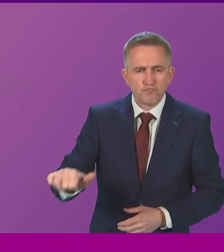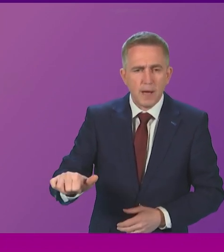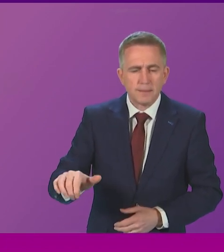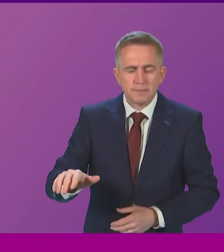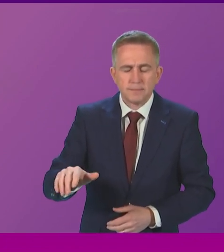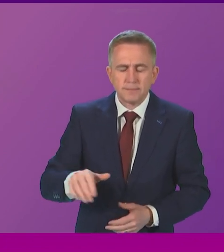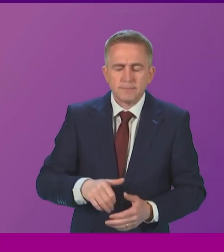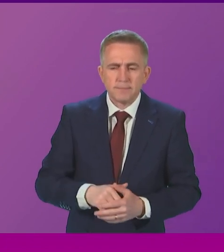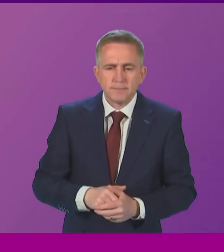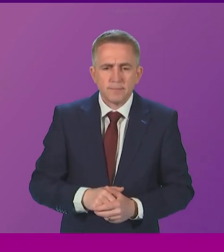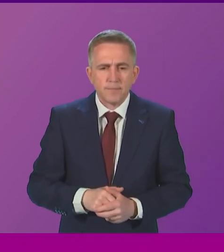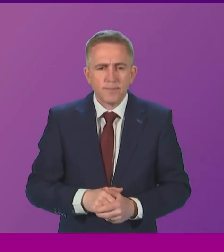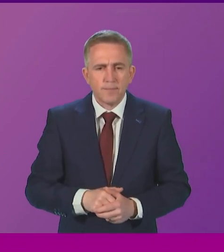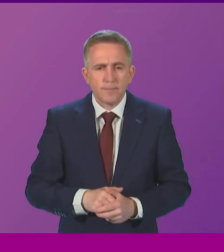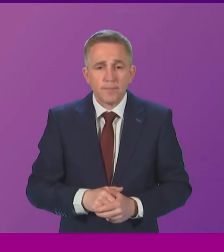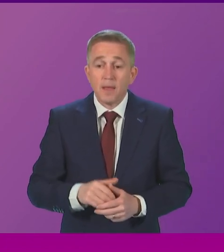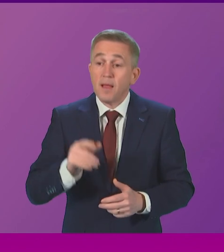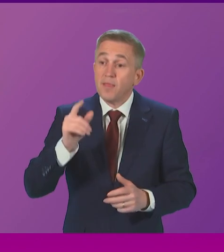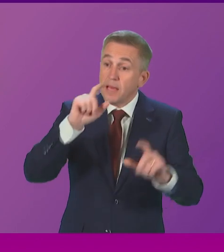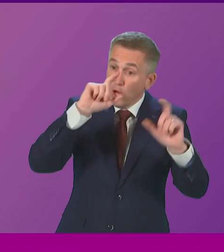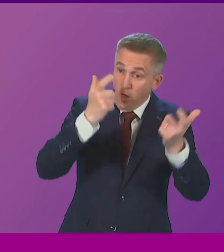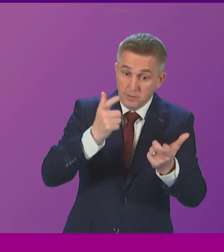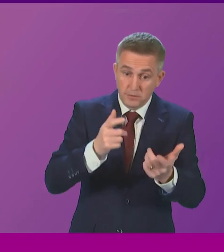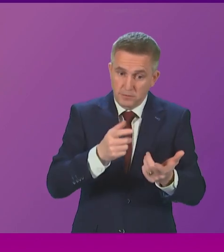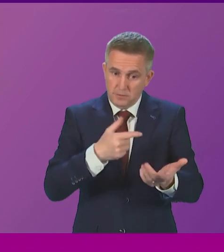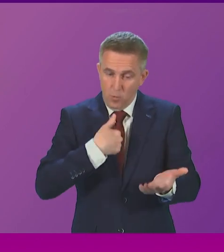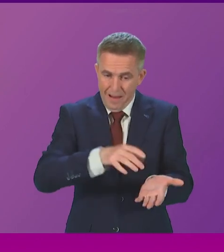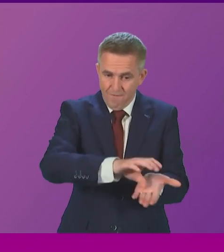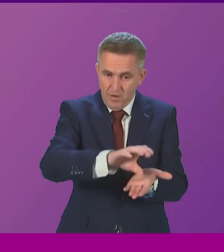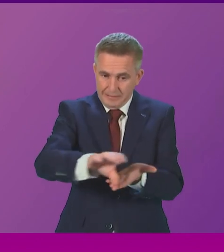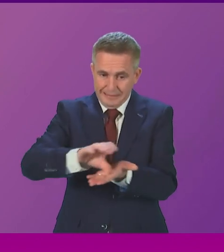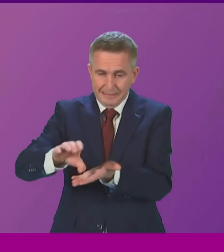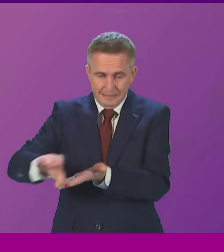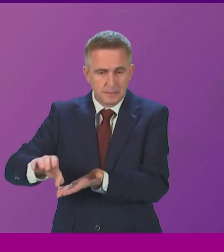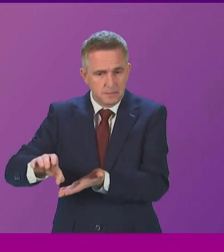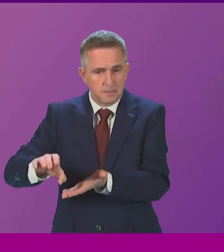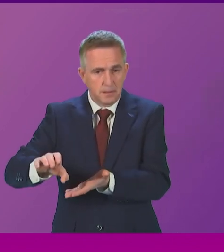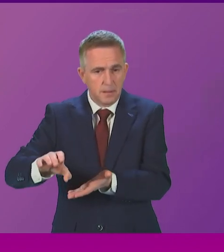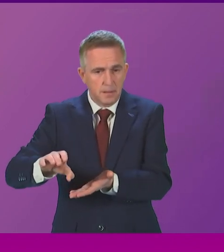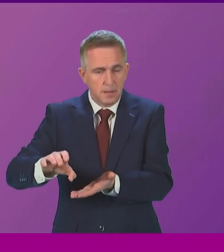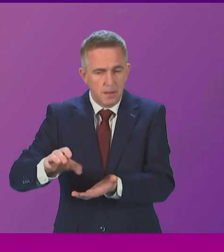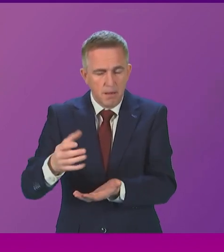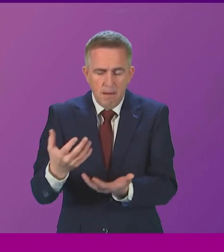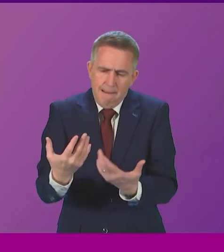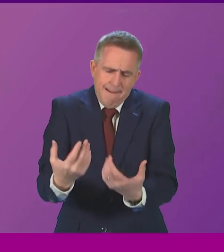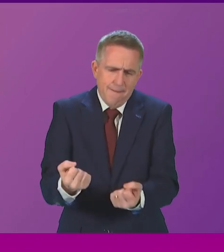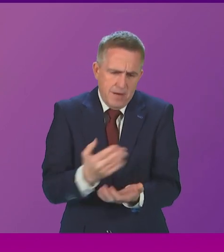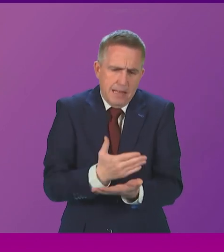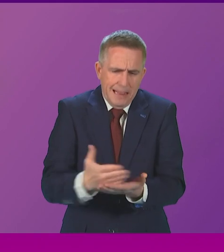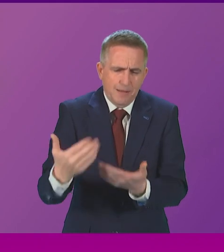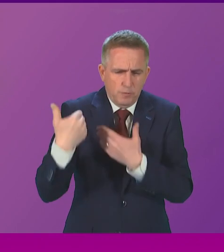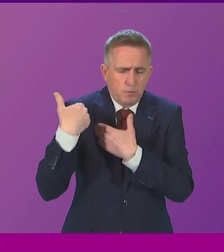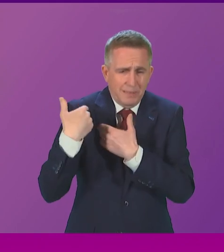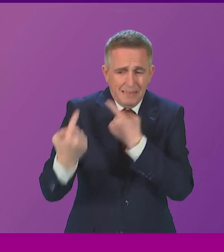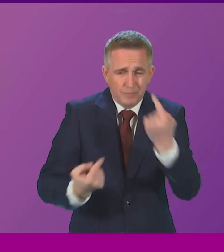identify that the institutions that we are providing funding for fundamentally have a core responsibility here. They